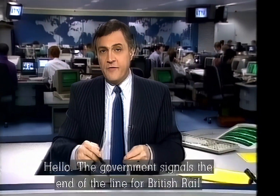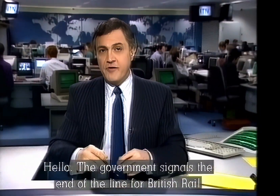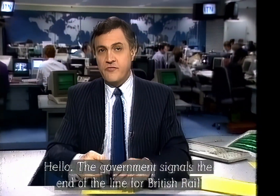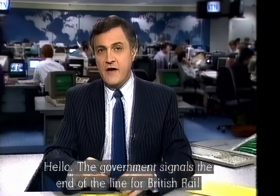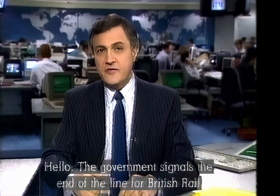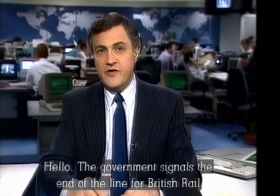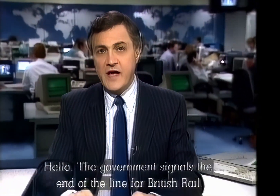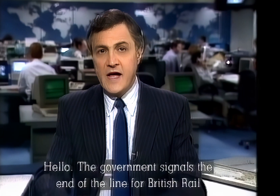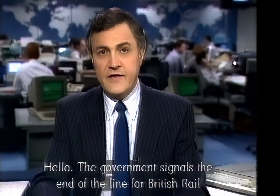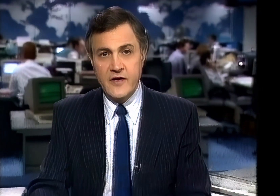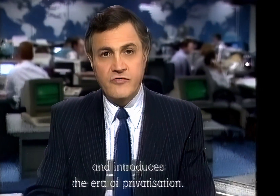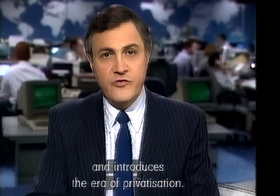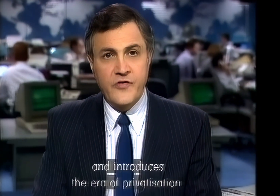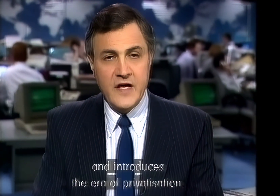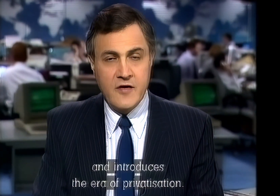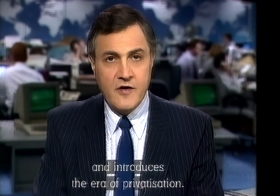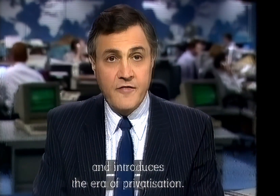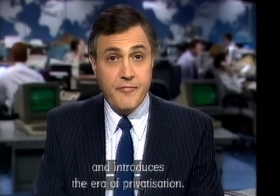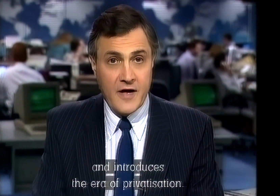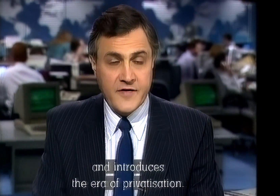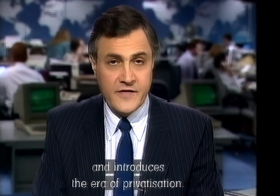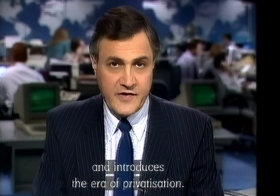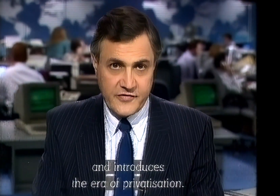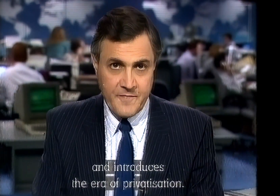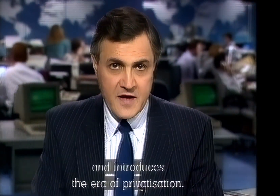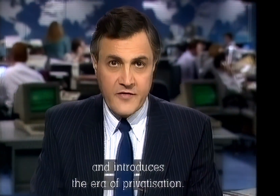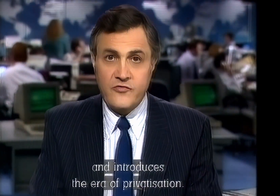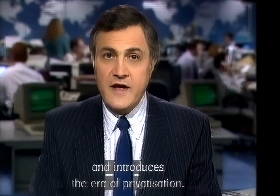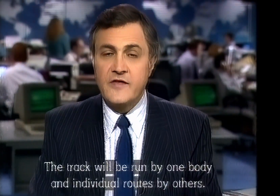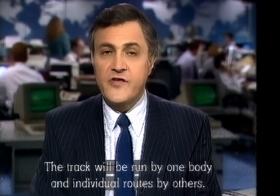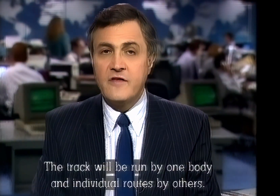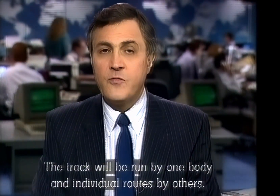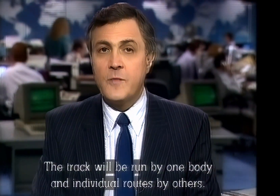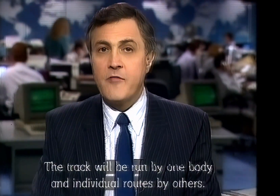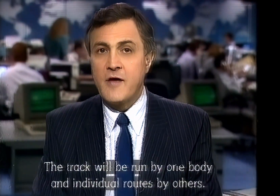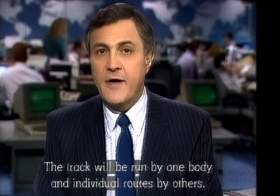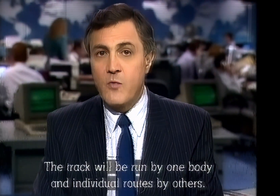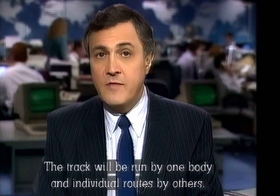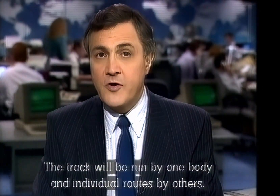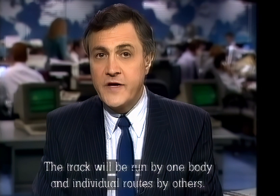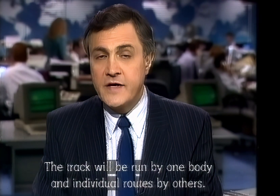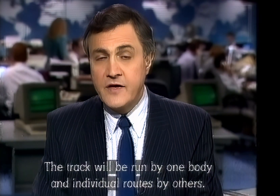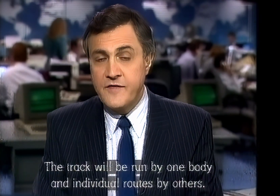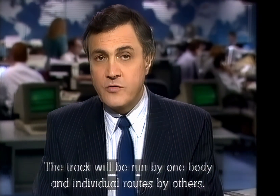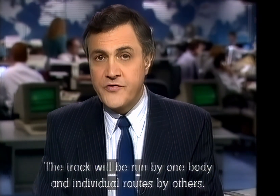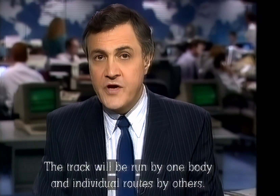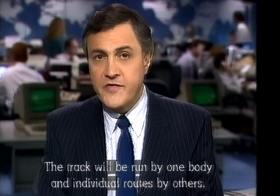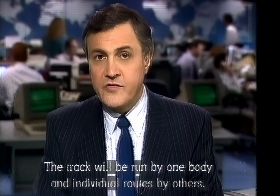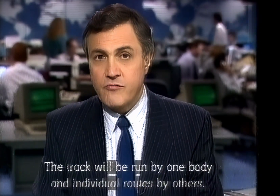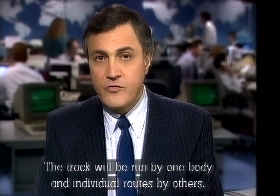British Rail today and introduced the era of privatisation. The track itself will be run by one body, individual services and routes